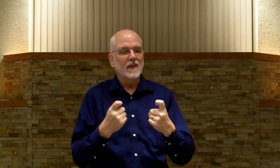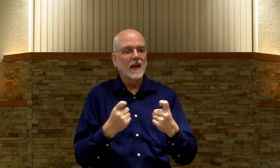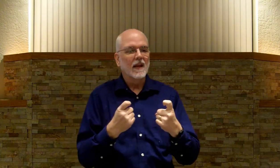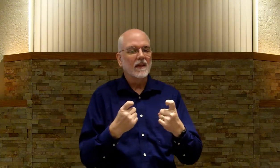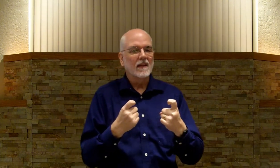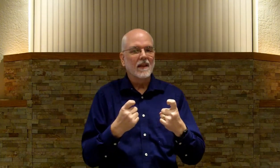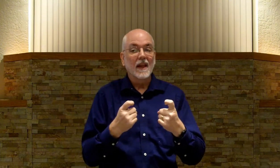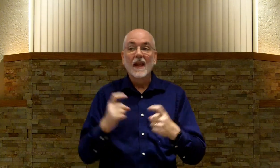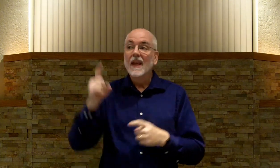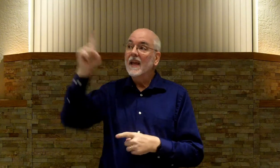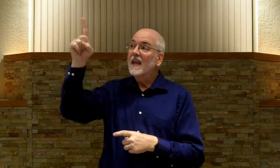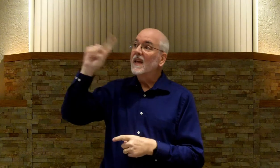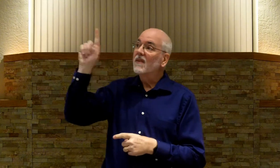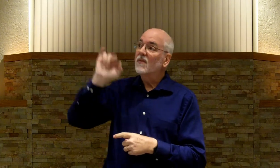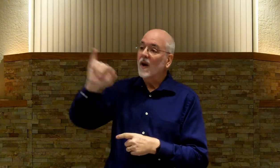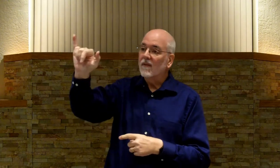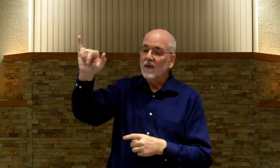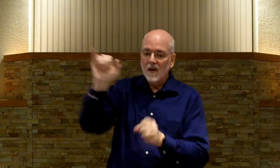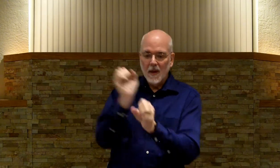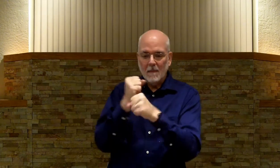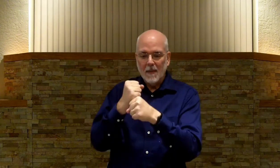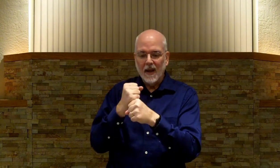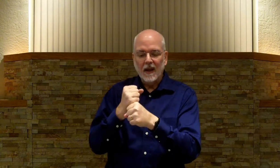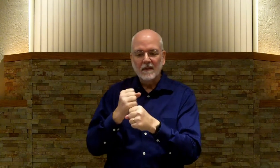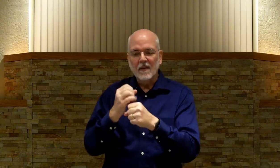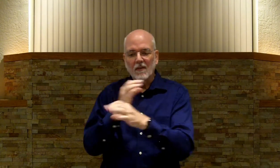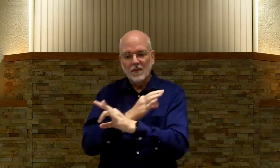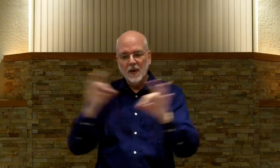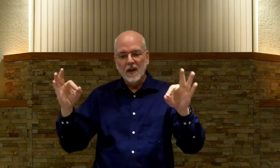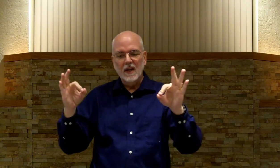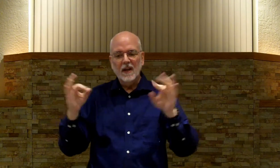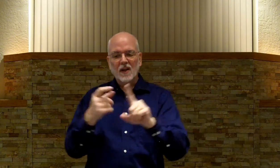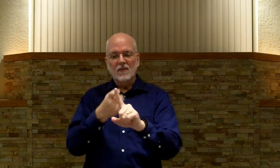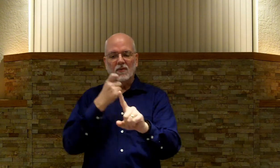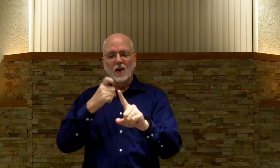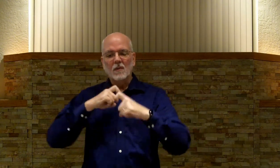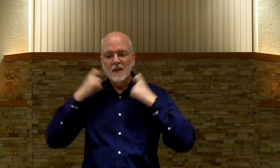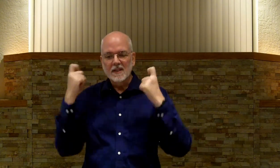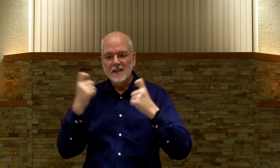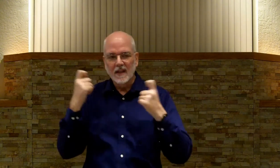Okay. He. Forever. Made. Free. From. Sin.